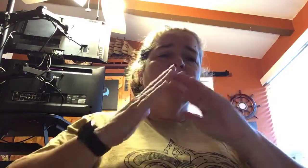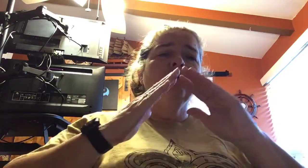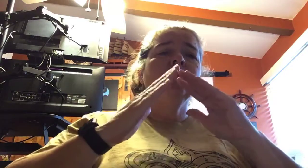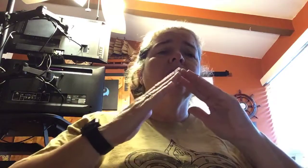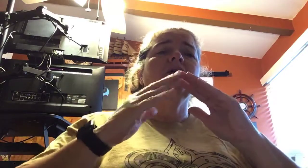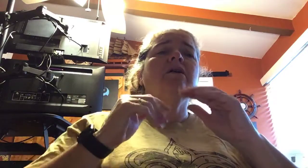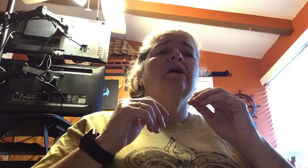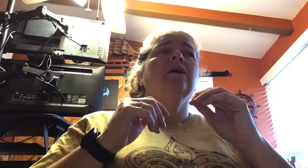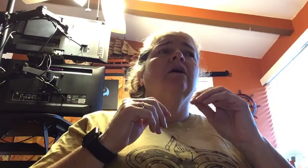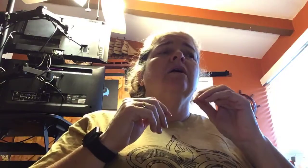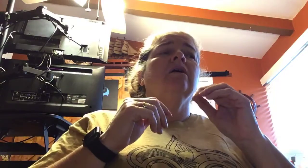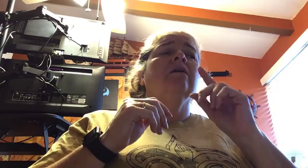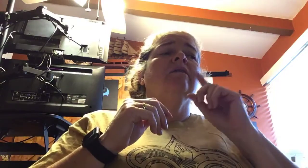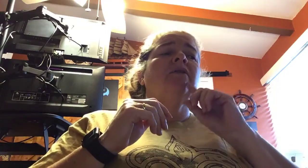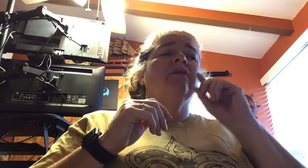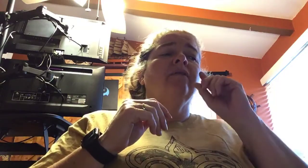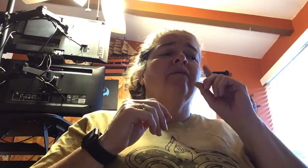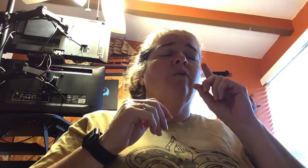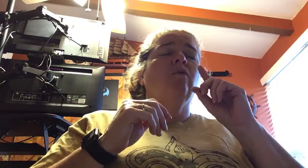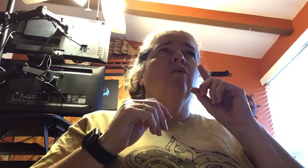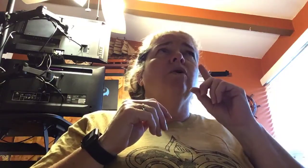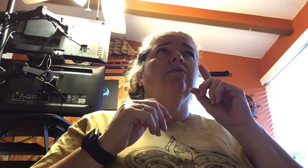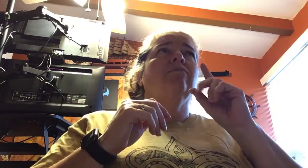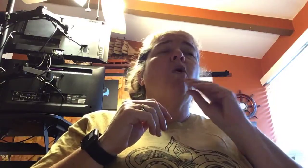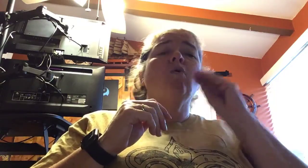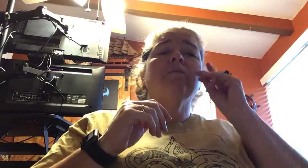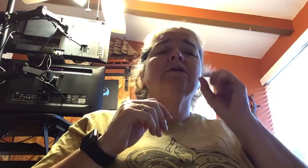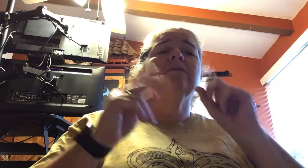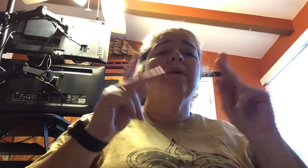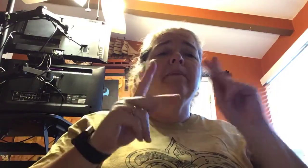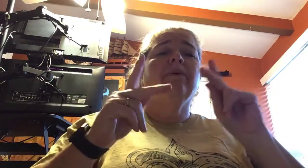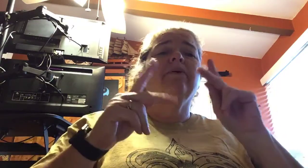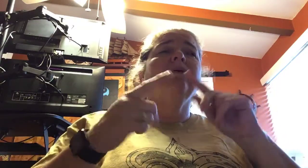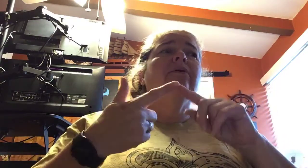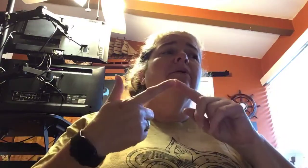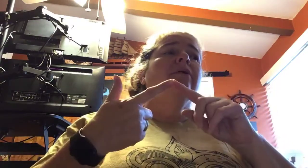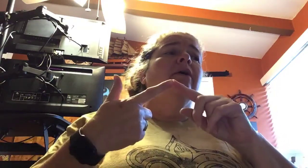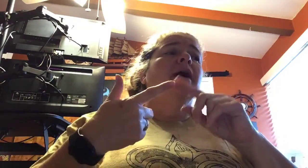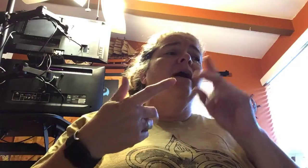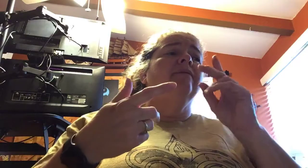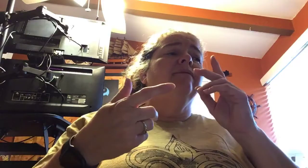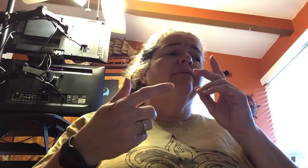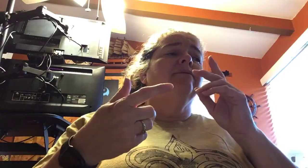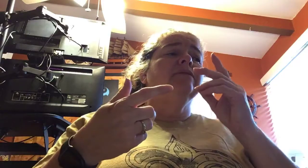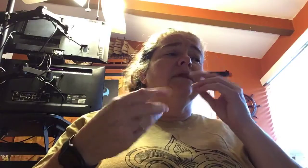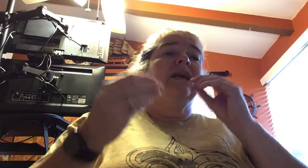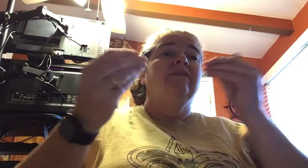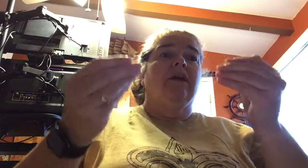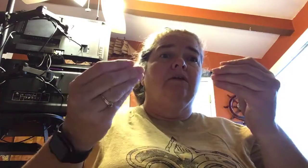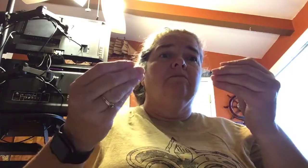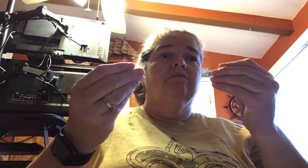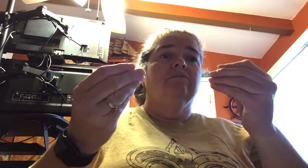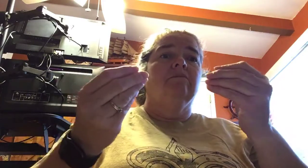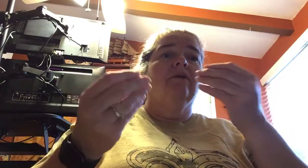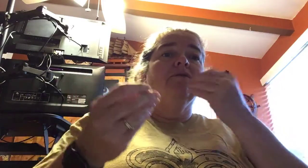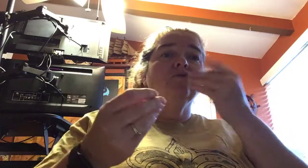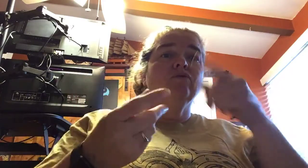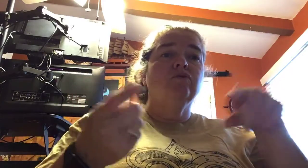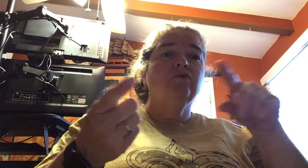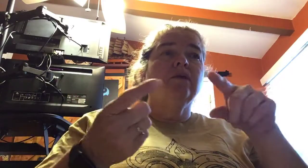community for the poor homeless people. I've given food to